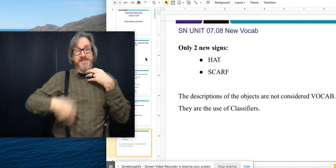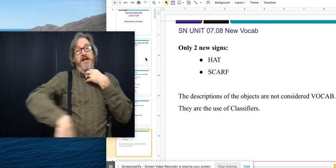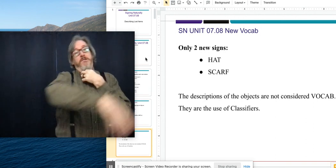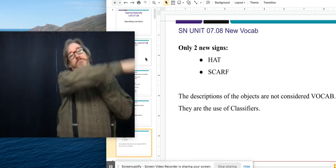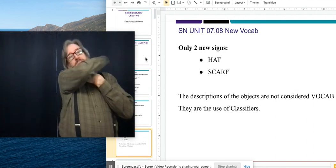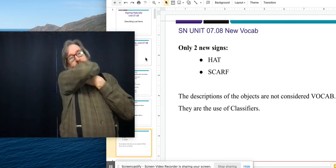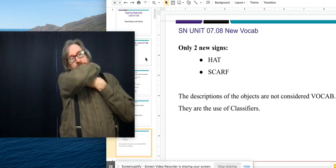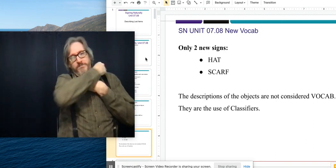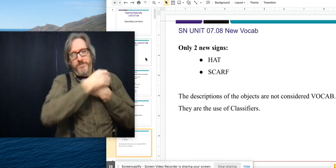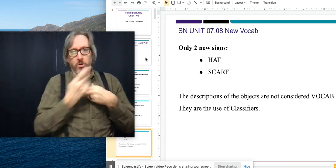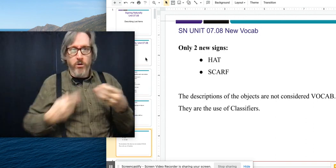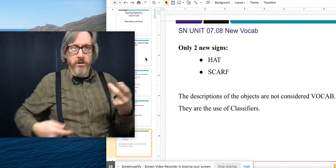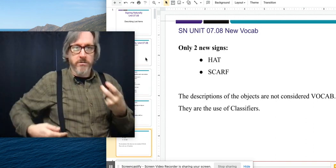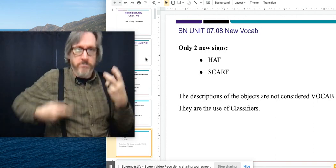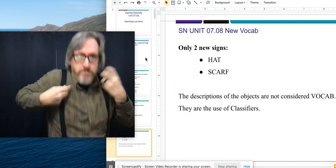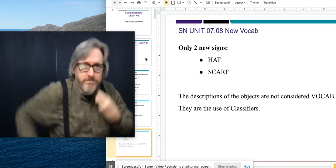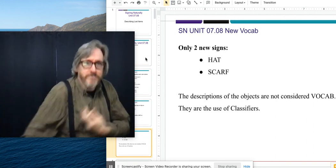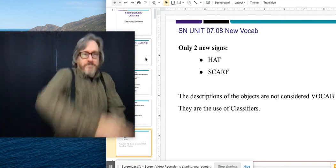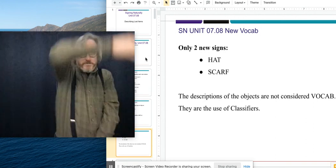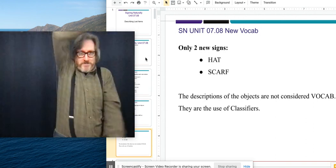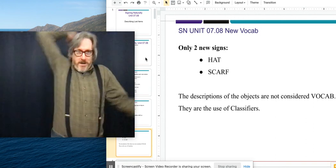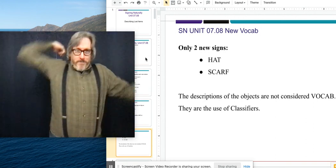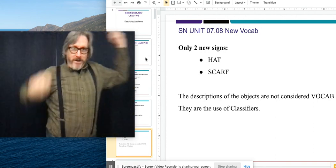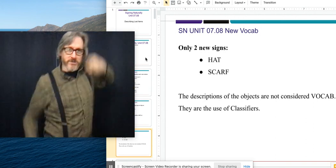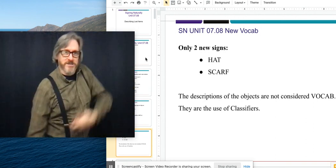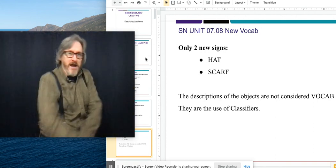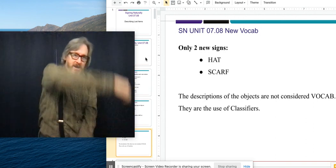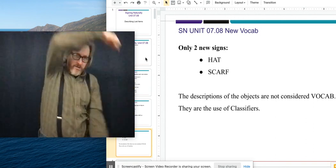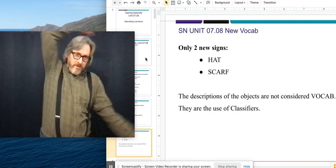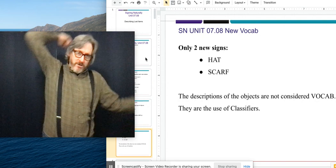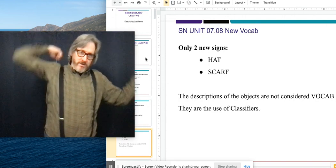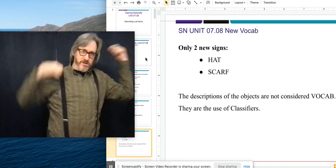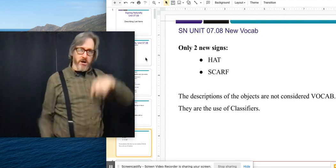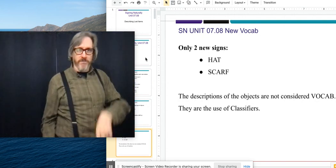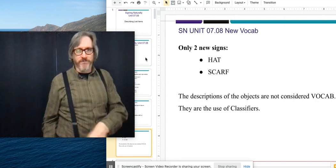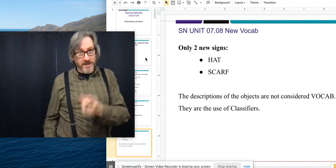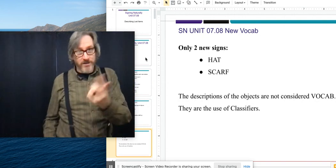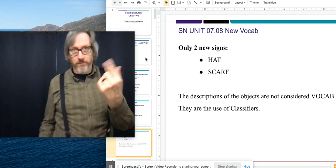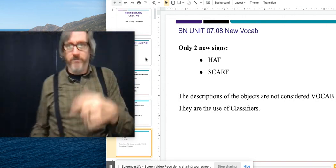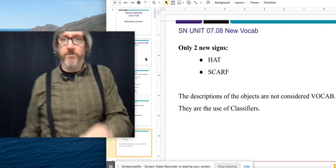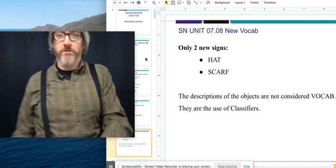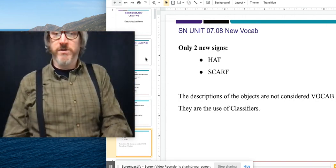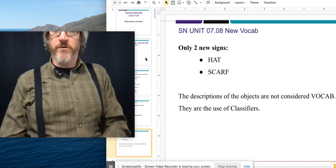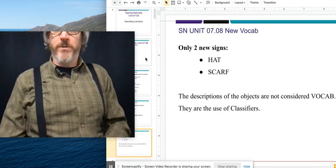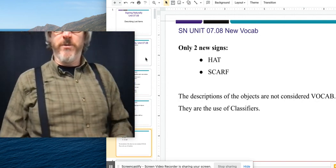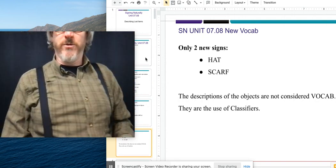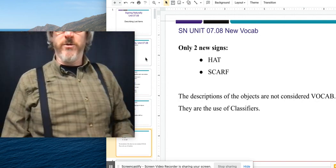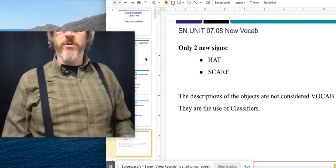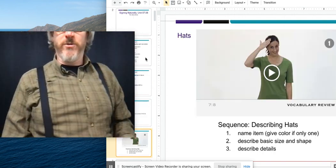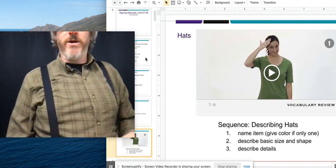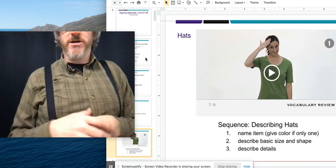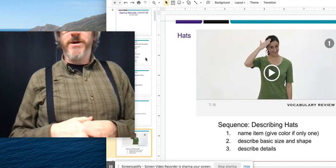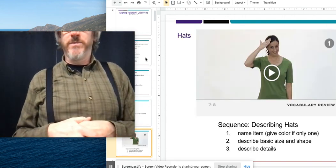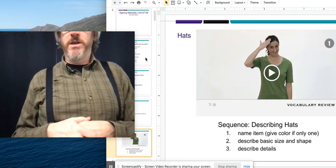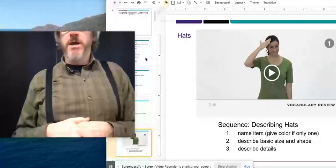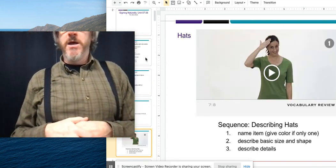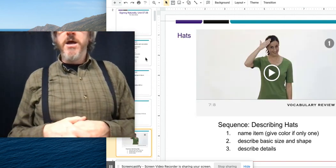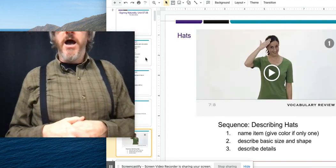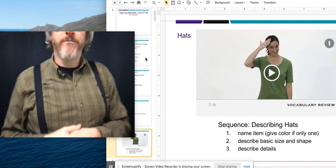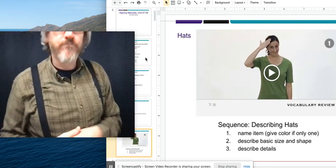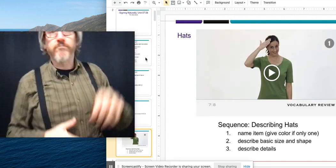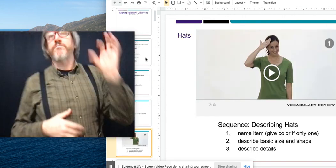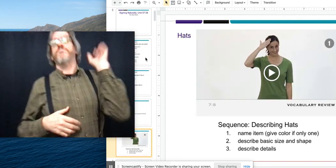Cratchit style or Tom Baker style scarf. Thank you for those few people who knew what I was talking about.